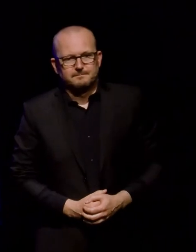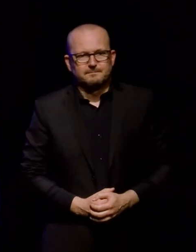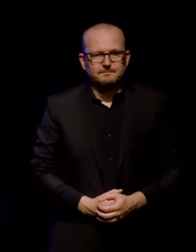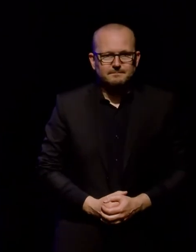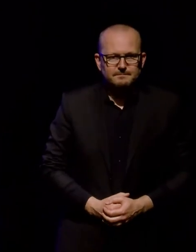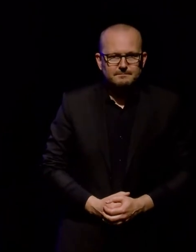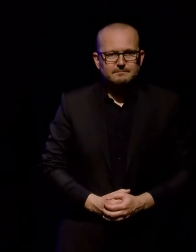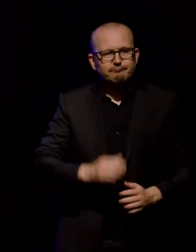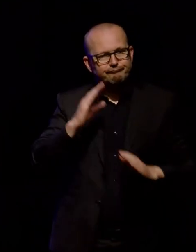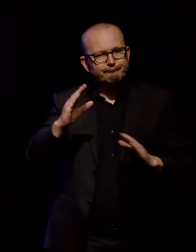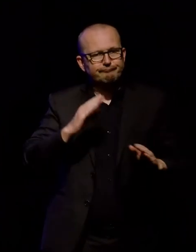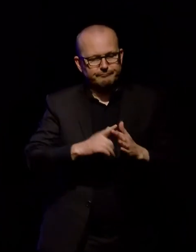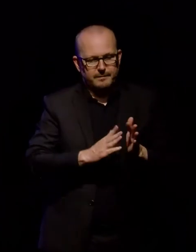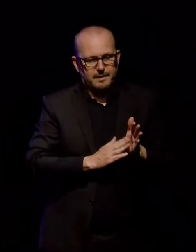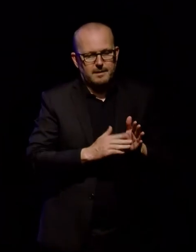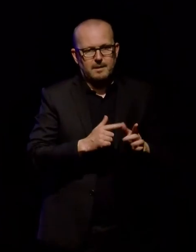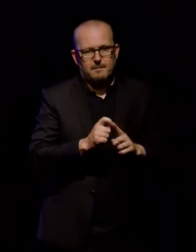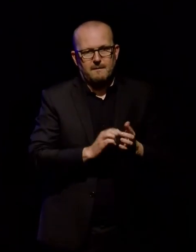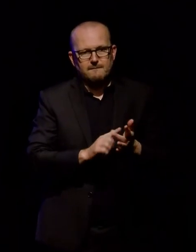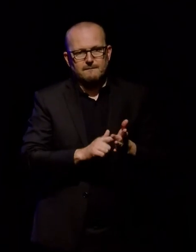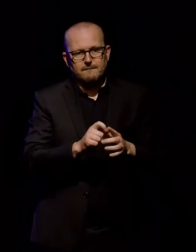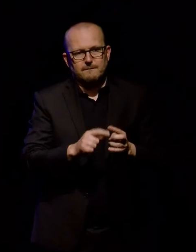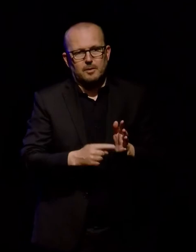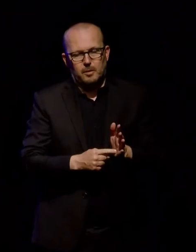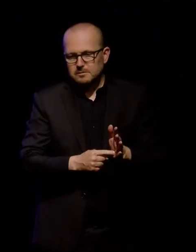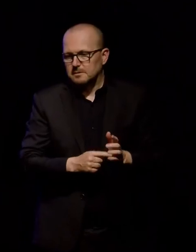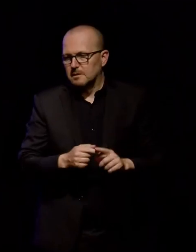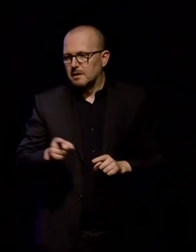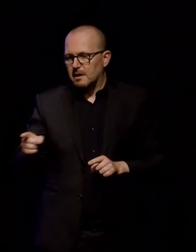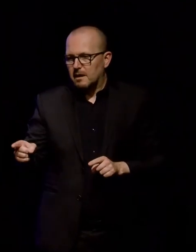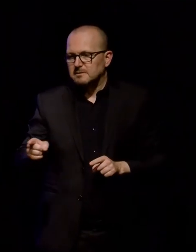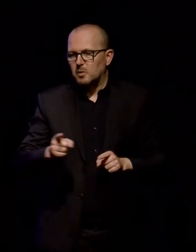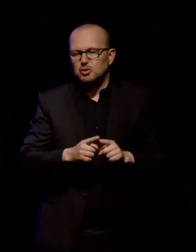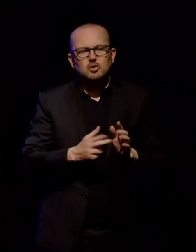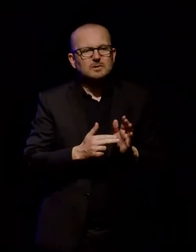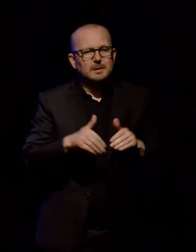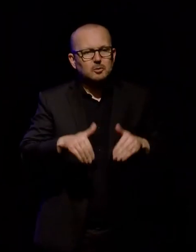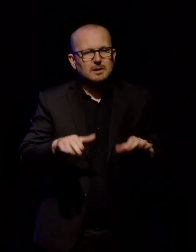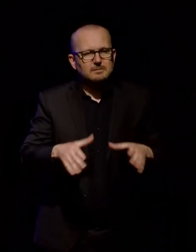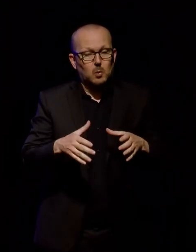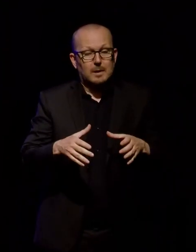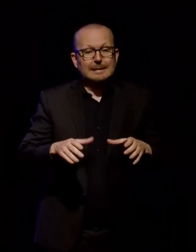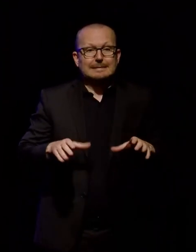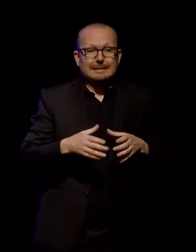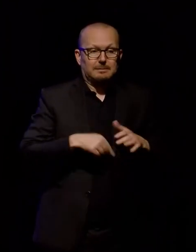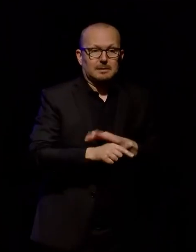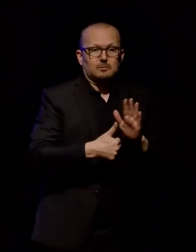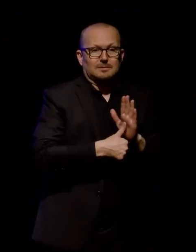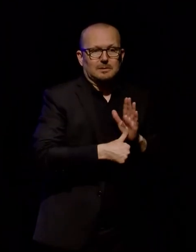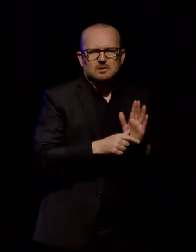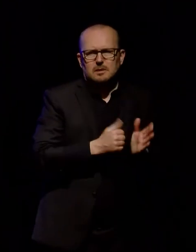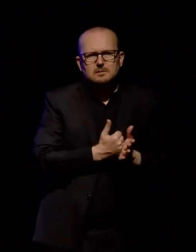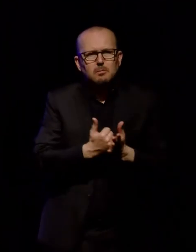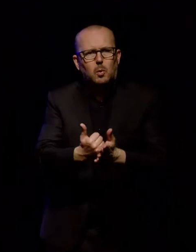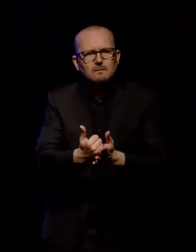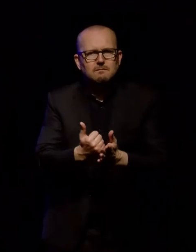I'm a content and resource advisor in National Services Te Pairangi. We're a team at Te Papa which provides support for the museum and gallery sector across New